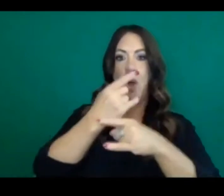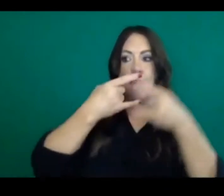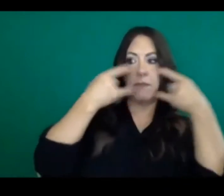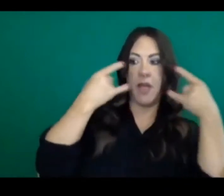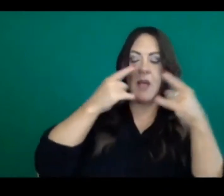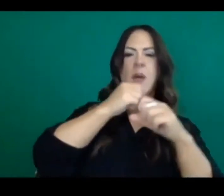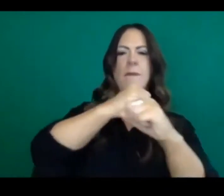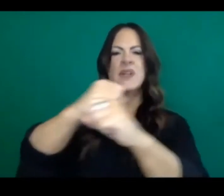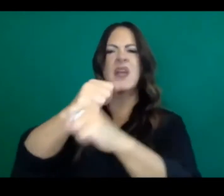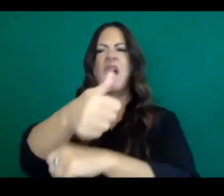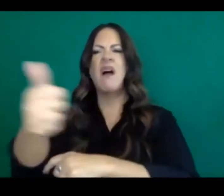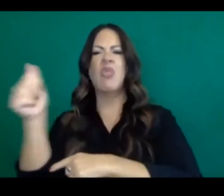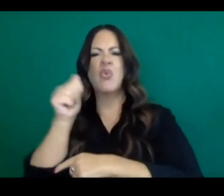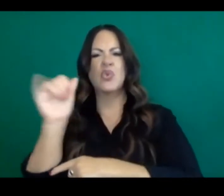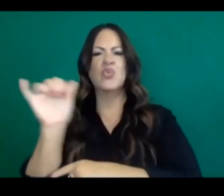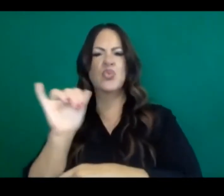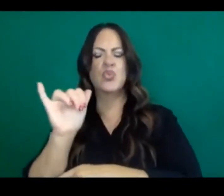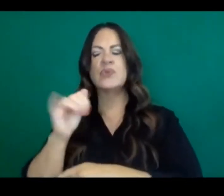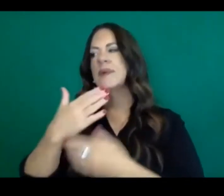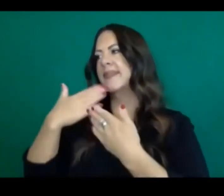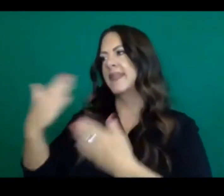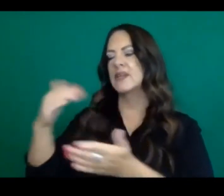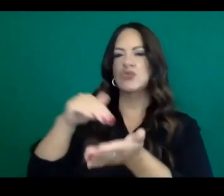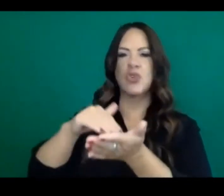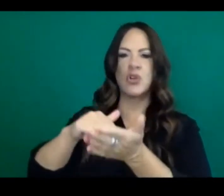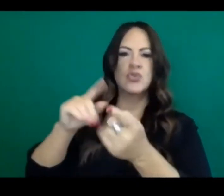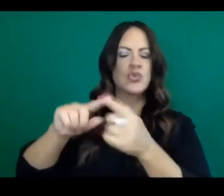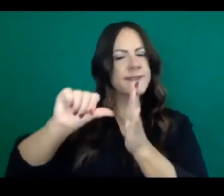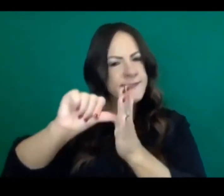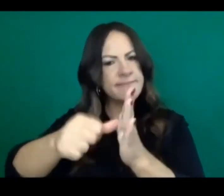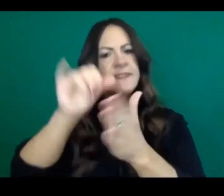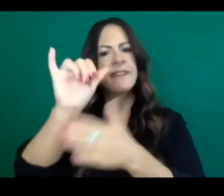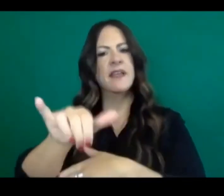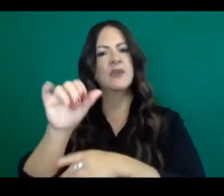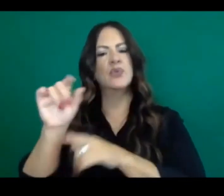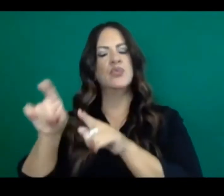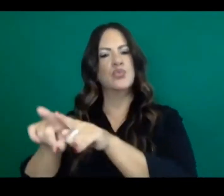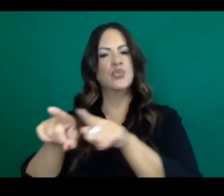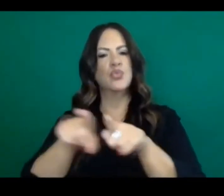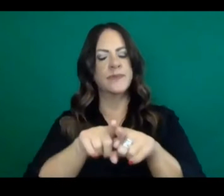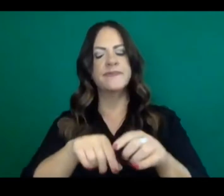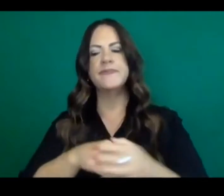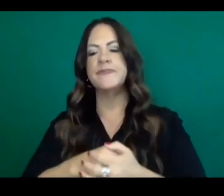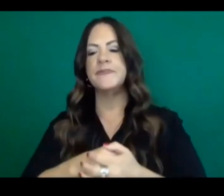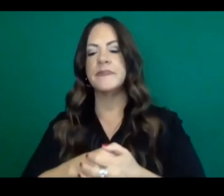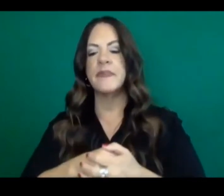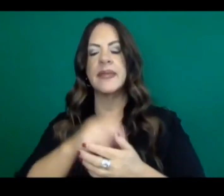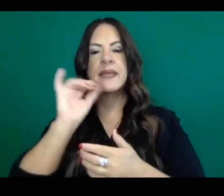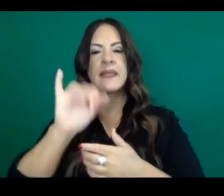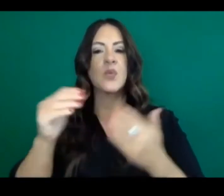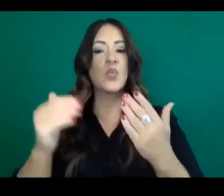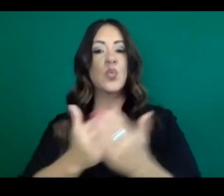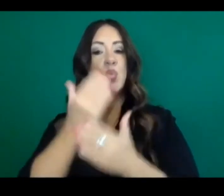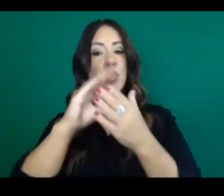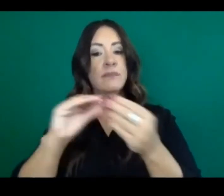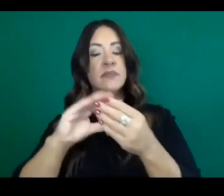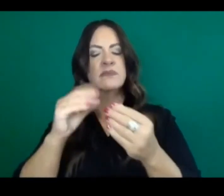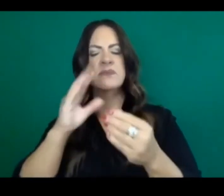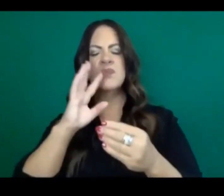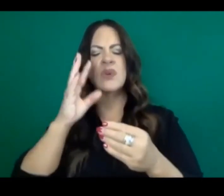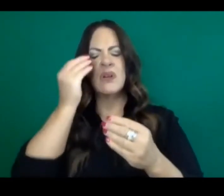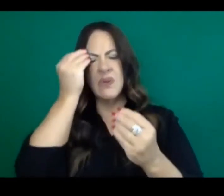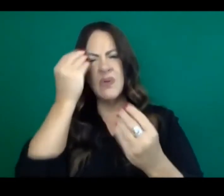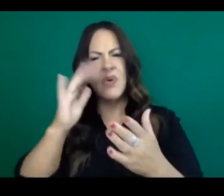Bond, for emphasizing that and just recognizing that new piece of the message, right? We've been talking so long that